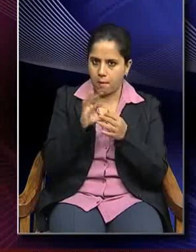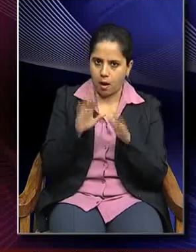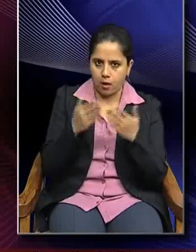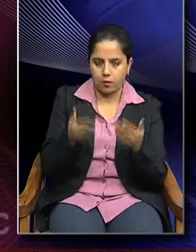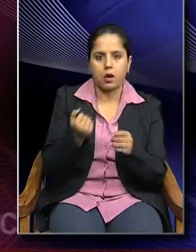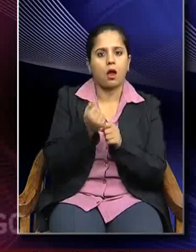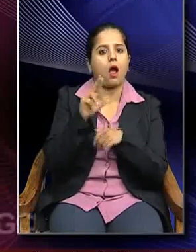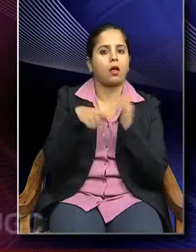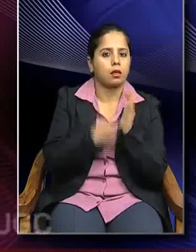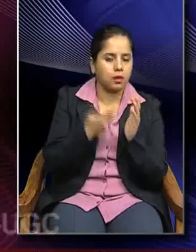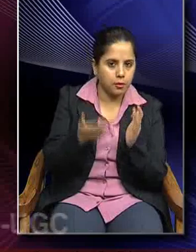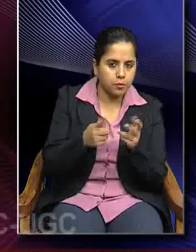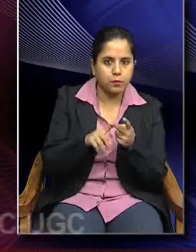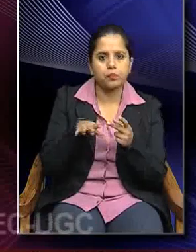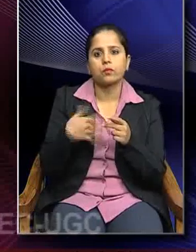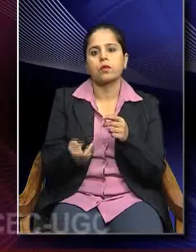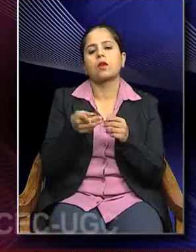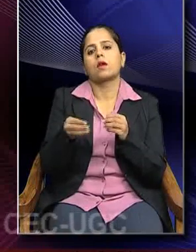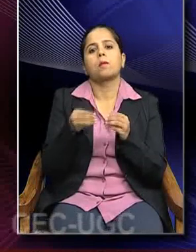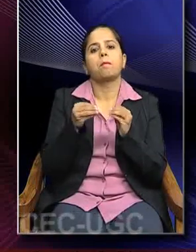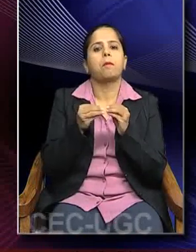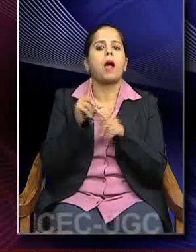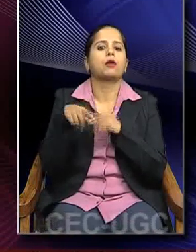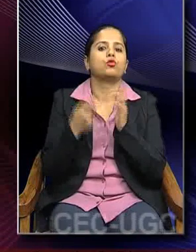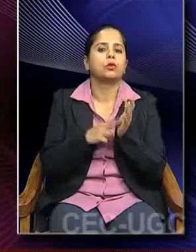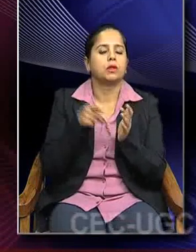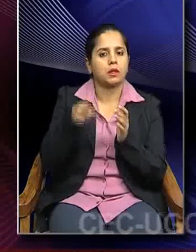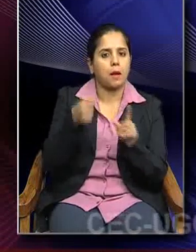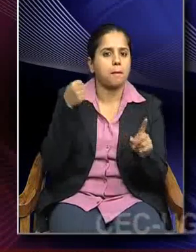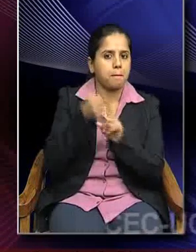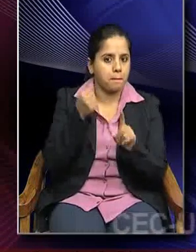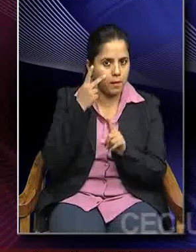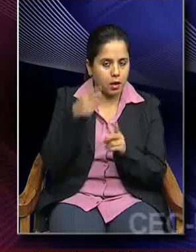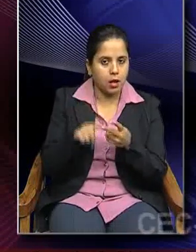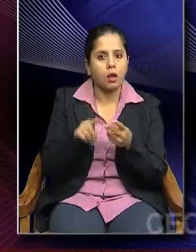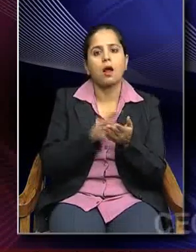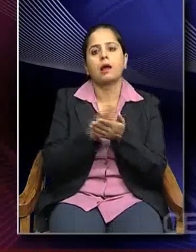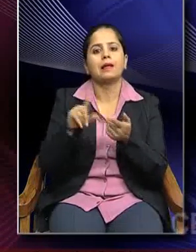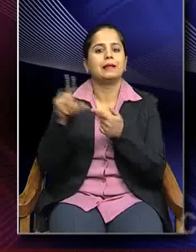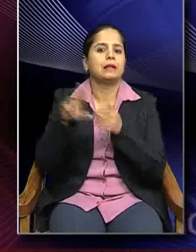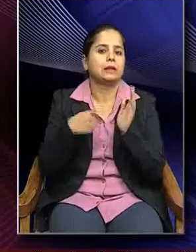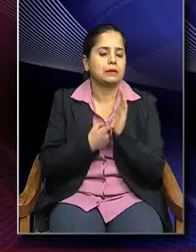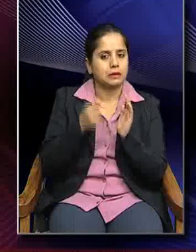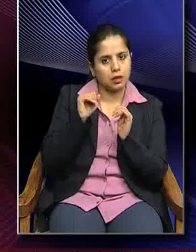Gandhar and the Bactrian impact and the Hellenistic impact, they are also valid